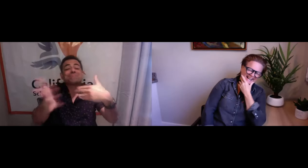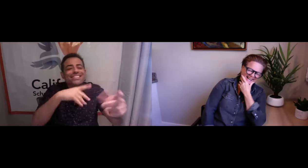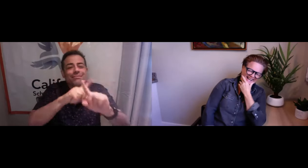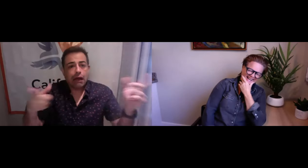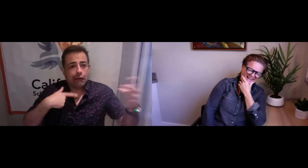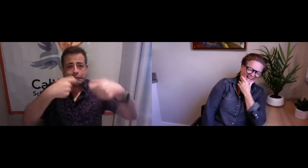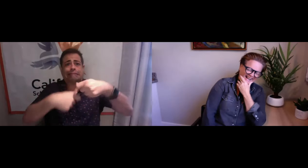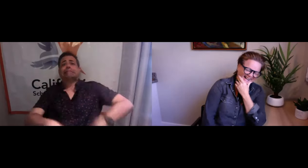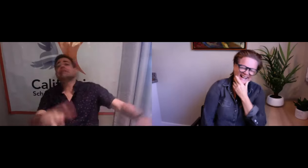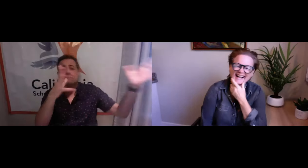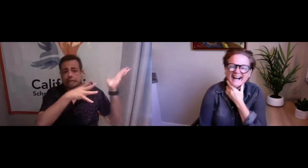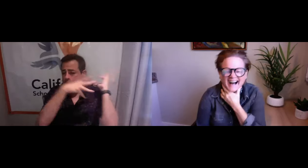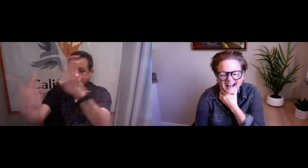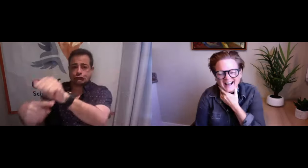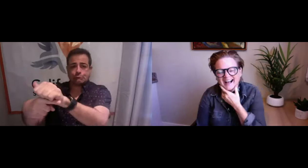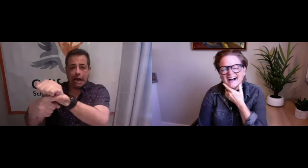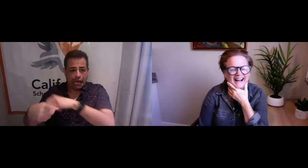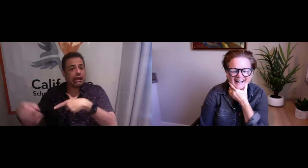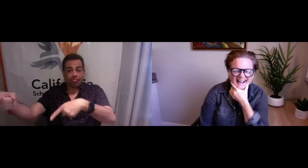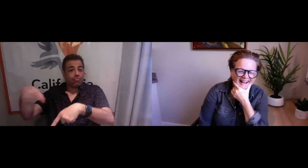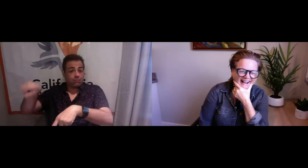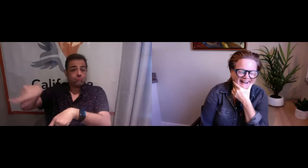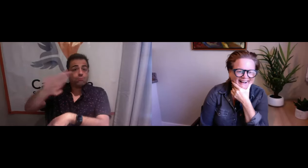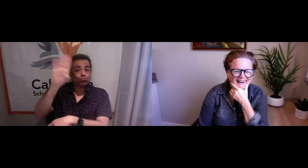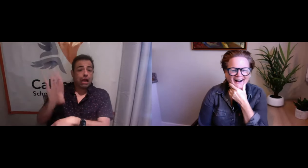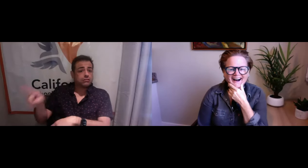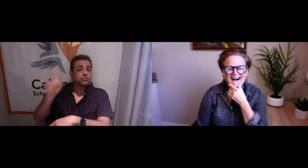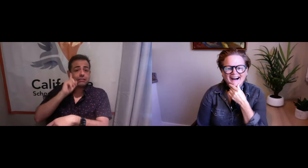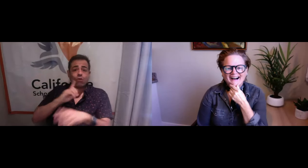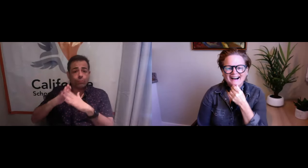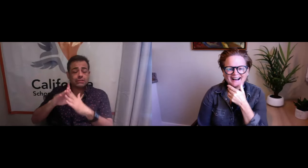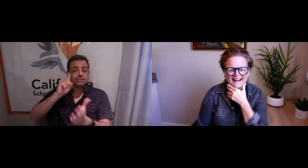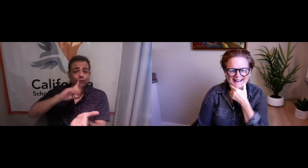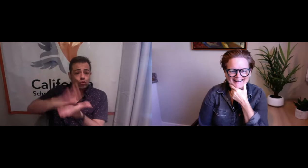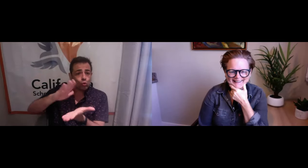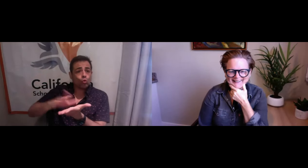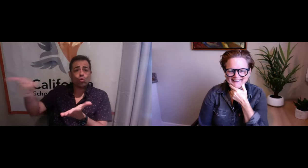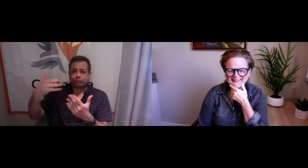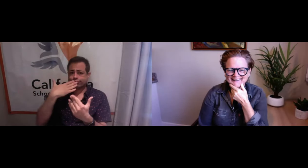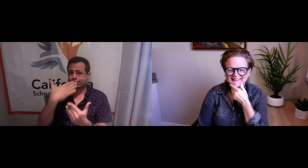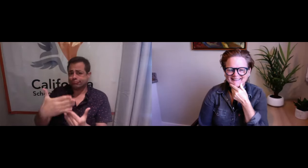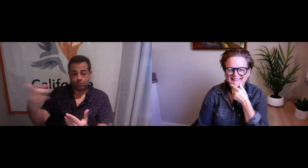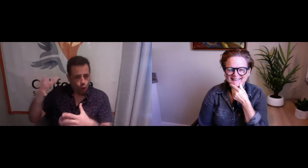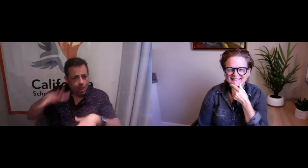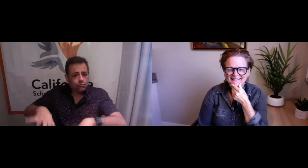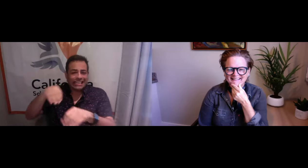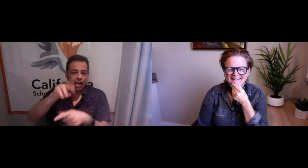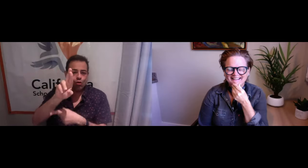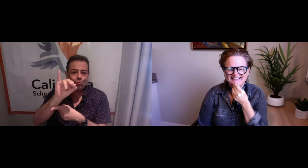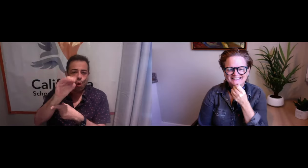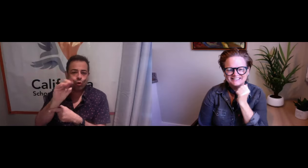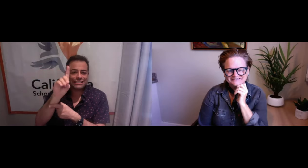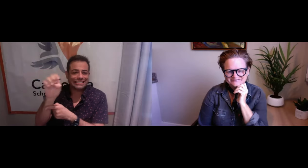Portuguese printed materials. My mistake. It was tough. I was trying to bring things down to this training in Brazil for a deaf school there.